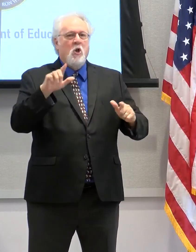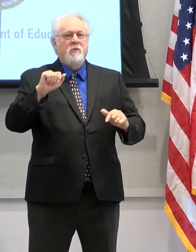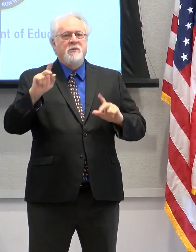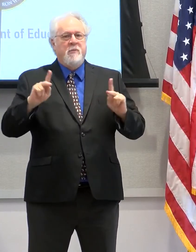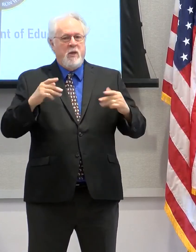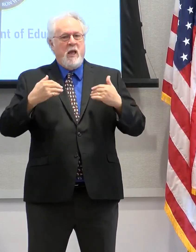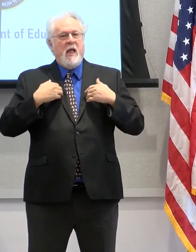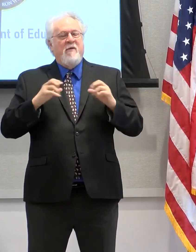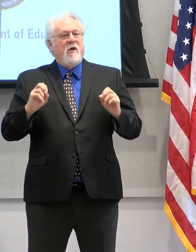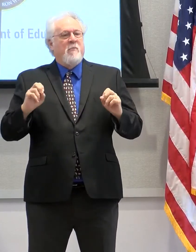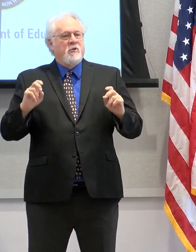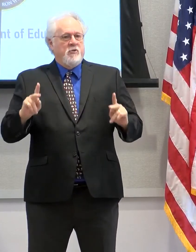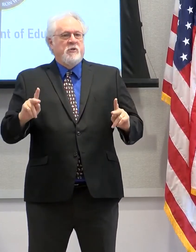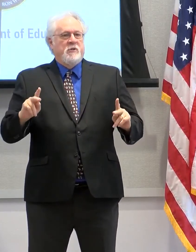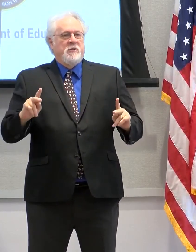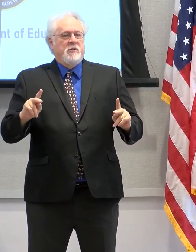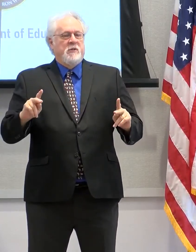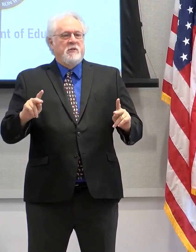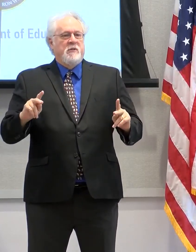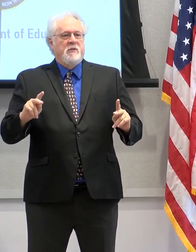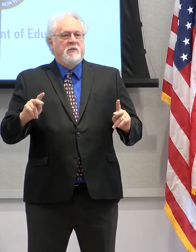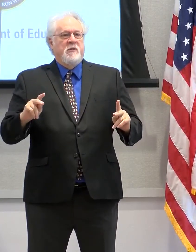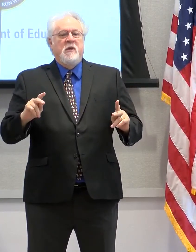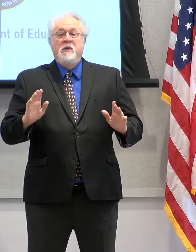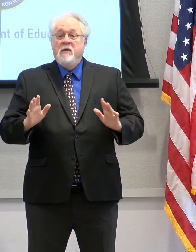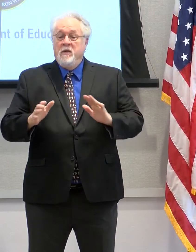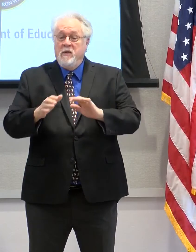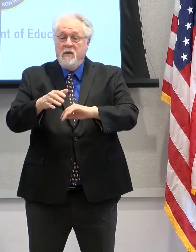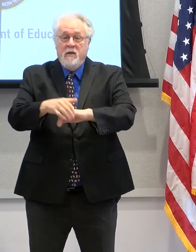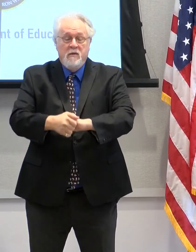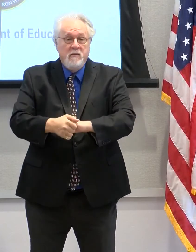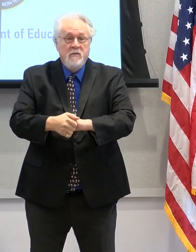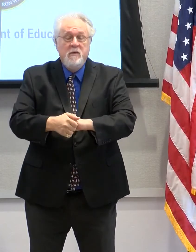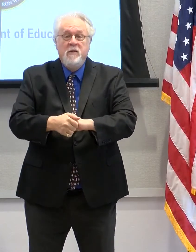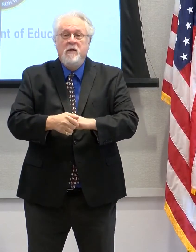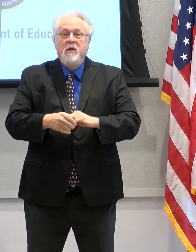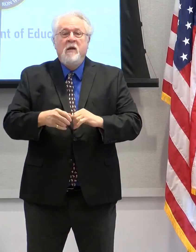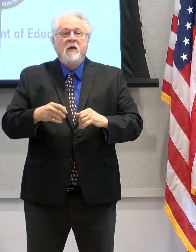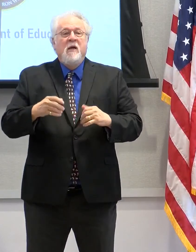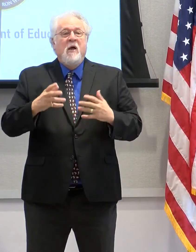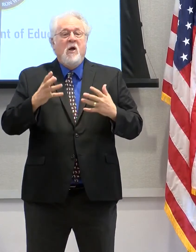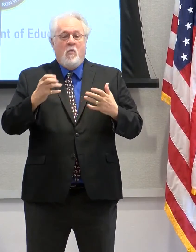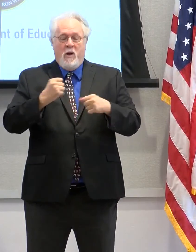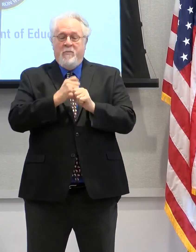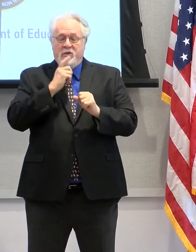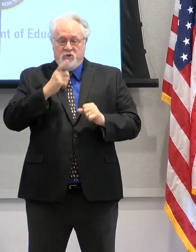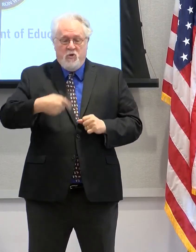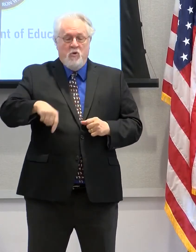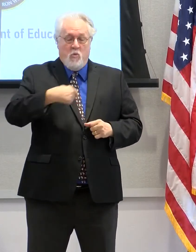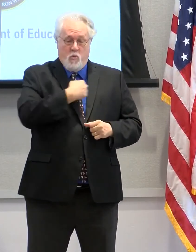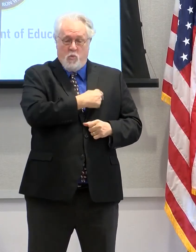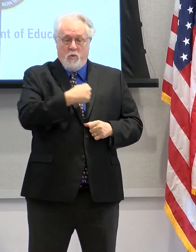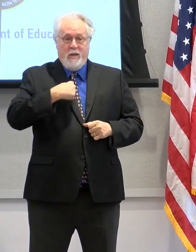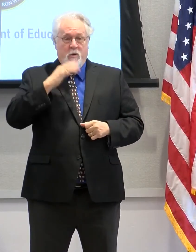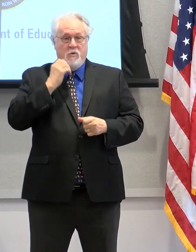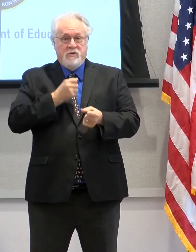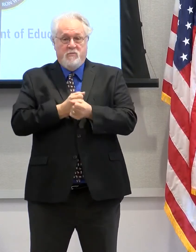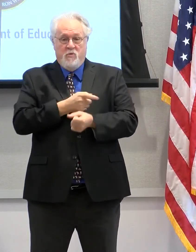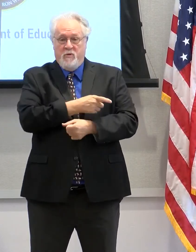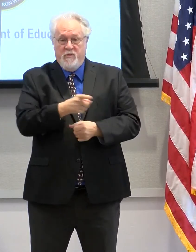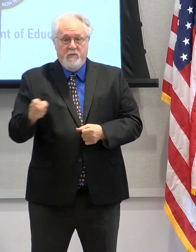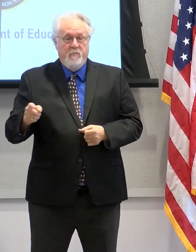has opportunity and reach our hands out. We extend our gratitude to make sure that we're going to support them. so I take pride in saying